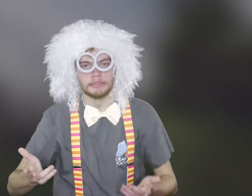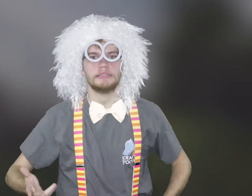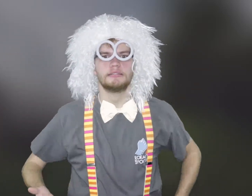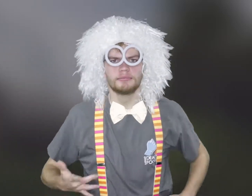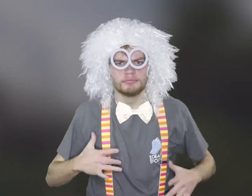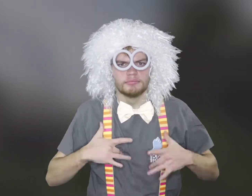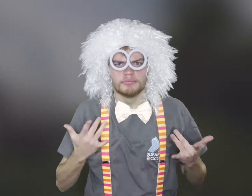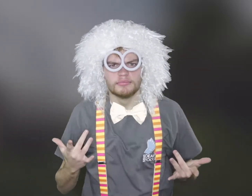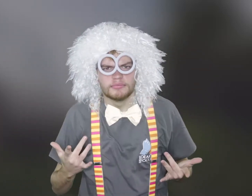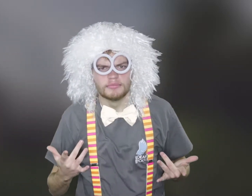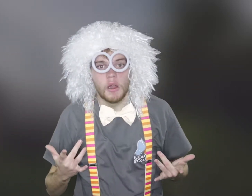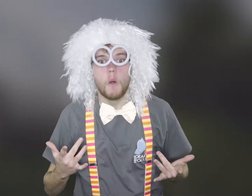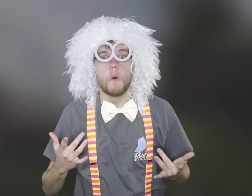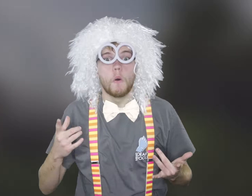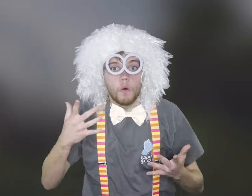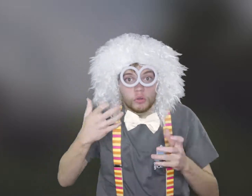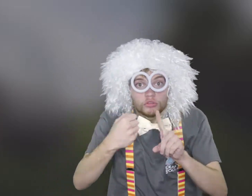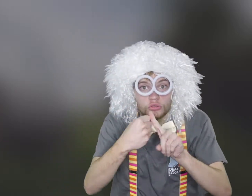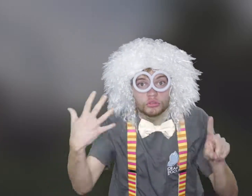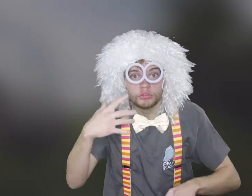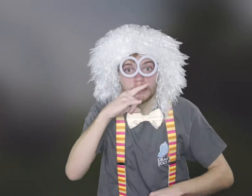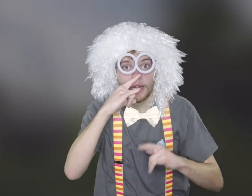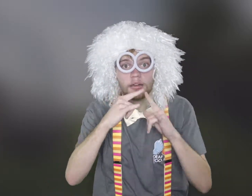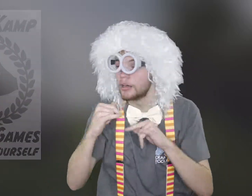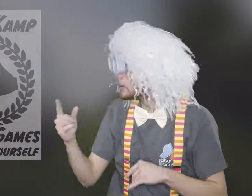things anyway. So, hey, what's up today?